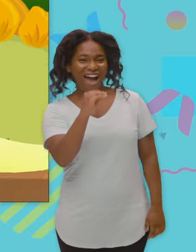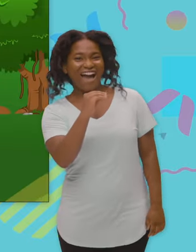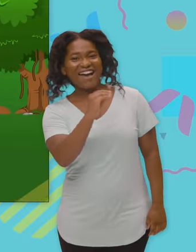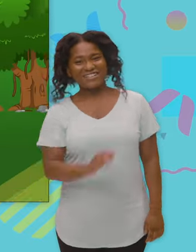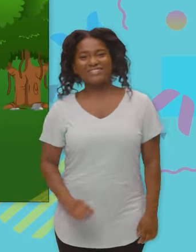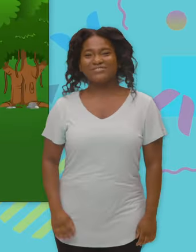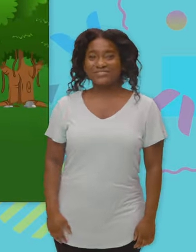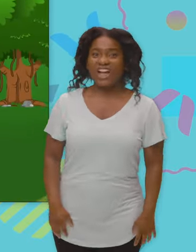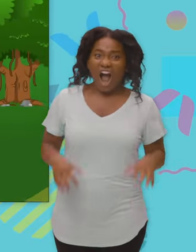Roar!